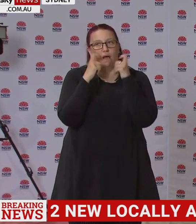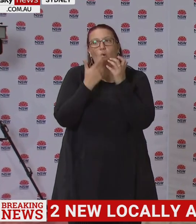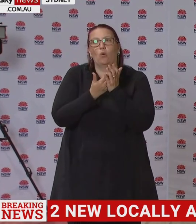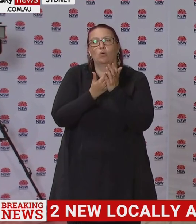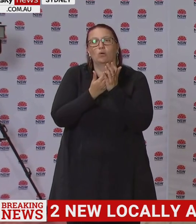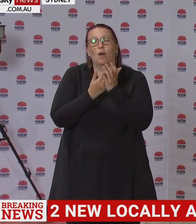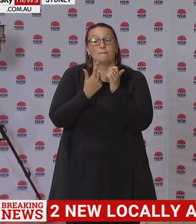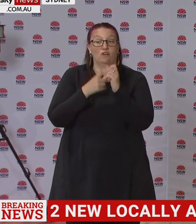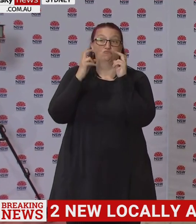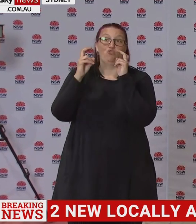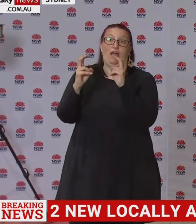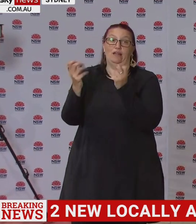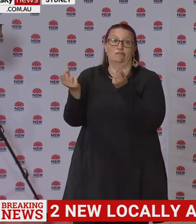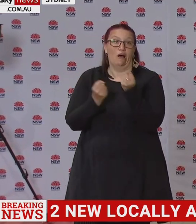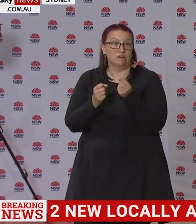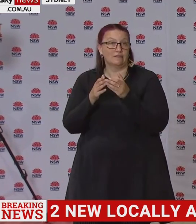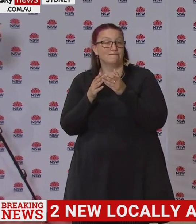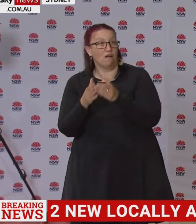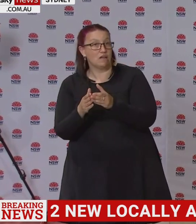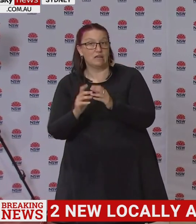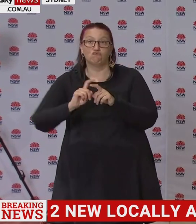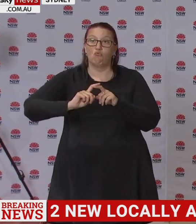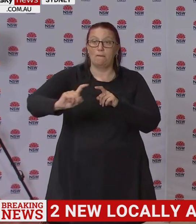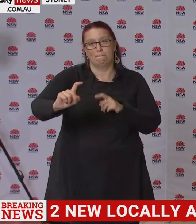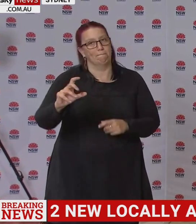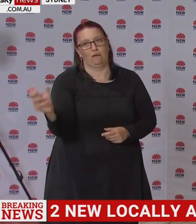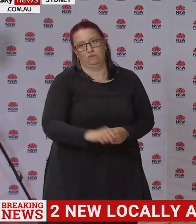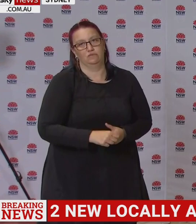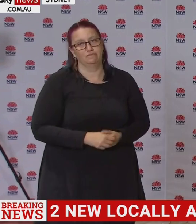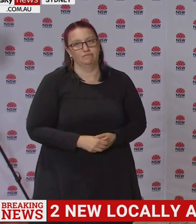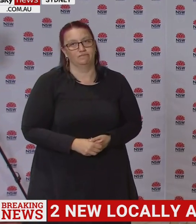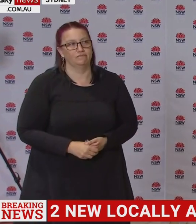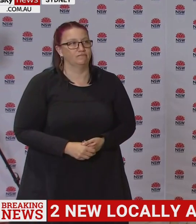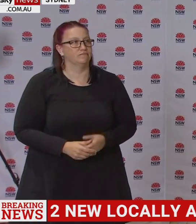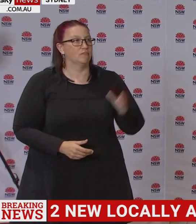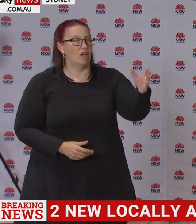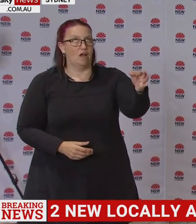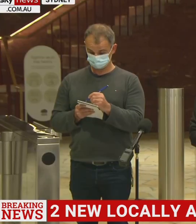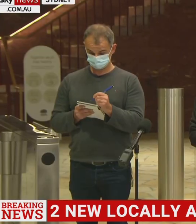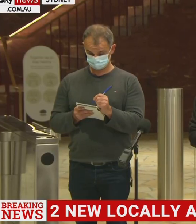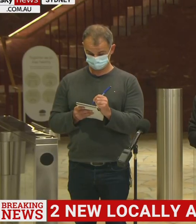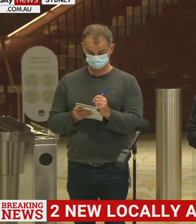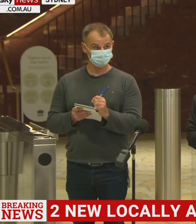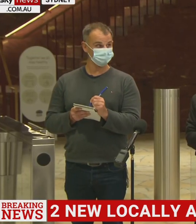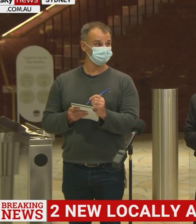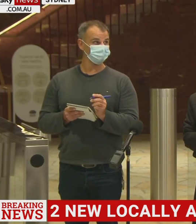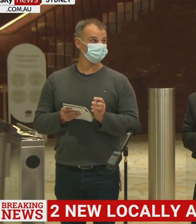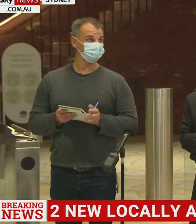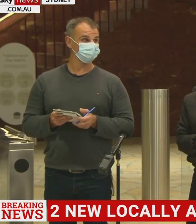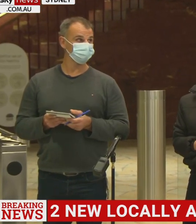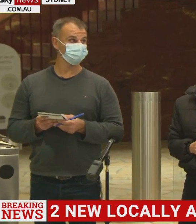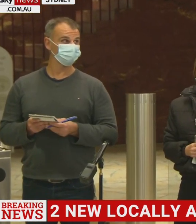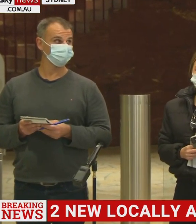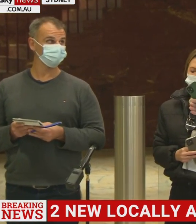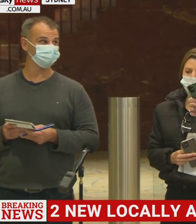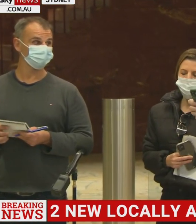And we'll, as I said, we'll consider that if we need to. Perhaps this is a fair question. But, I mean, it's a pretty